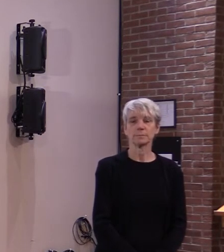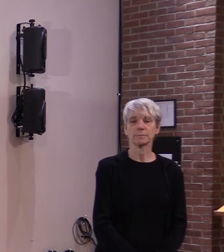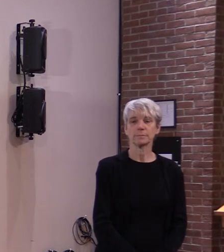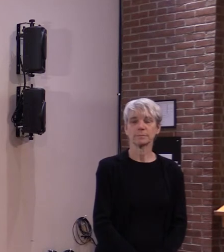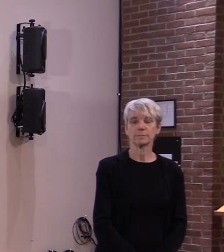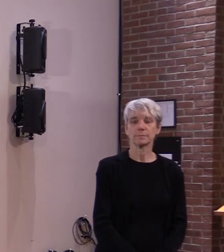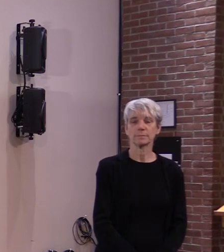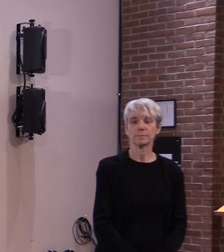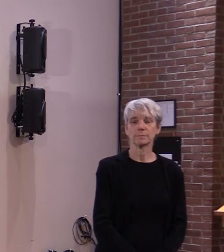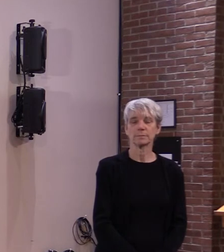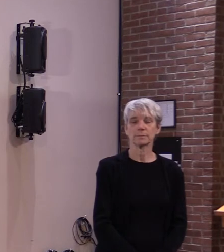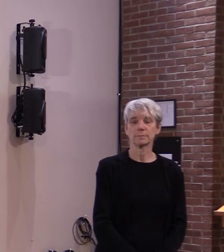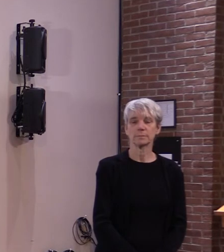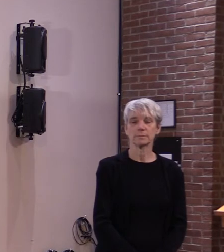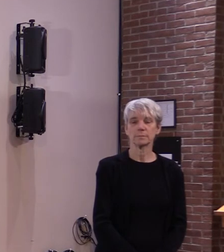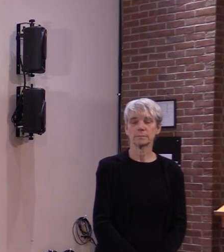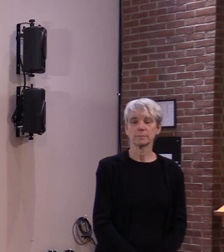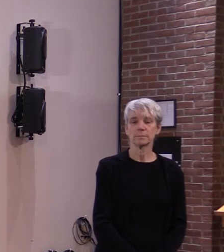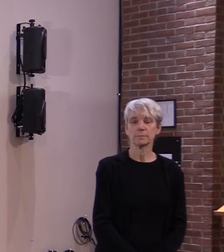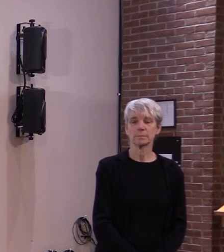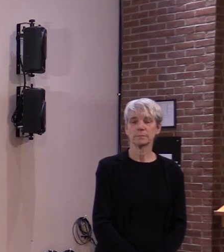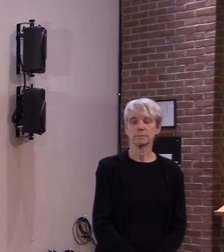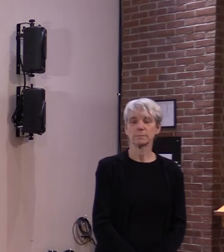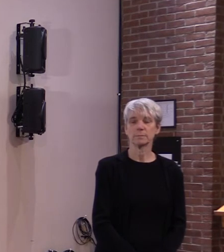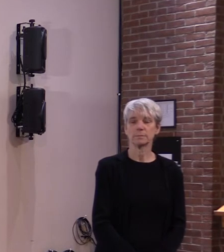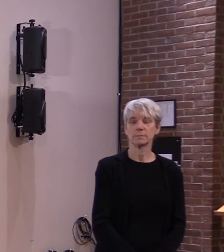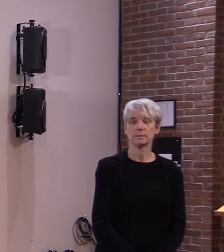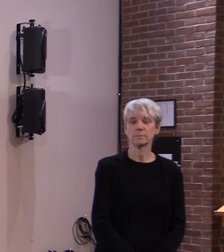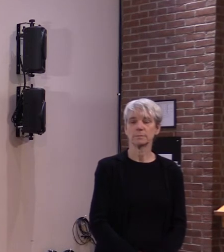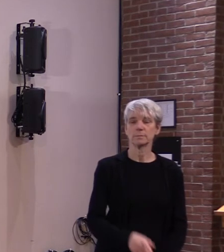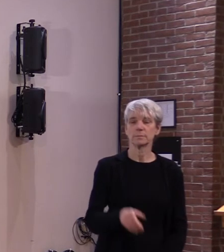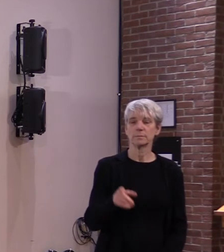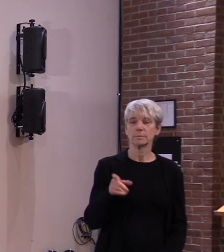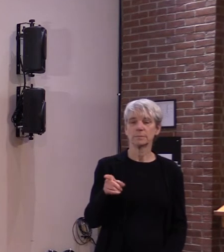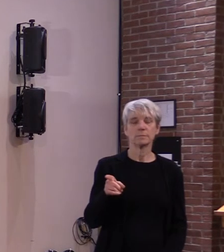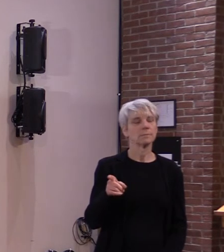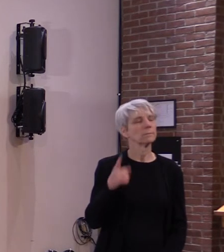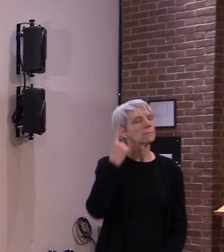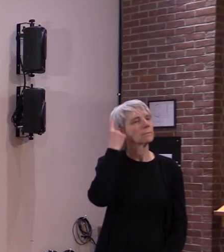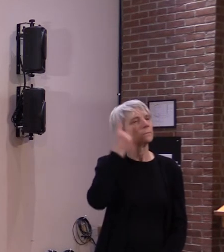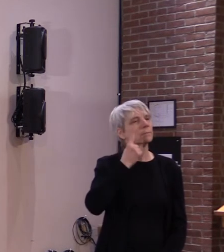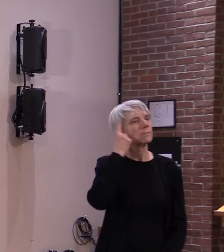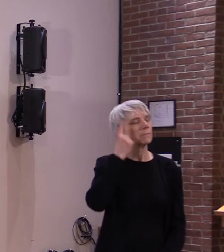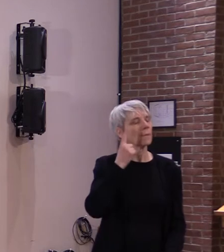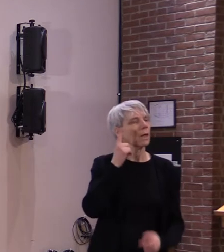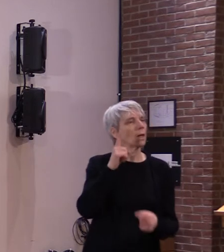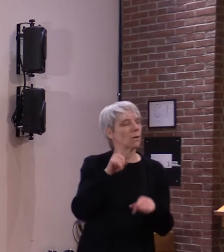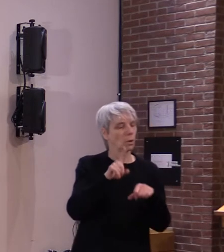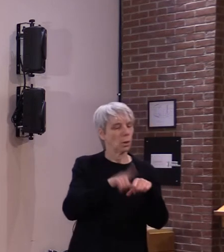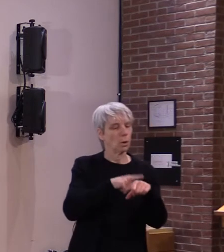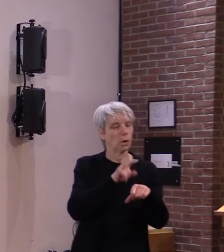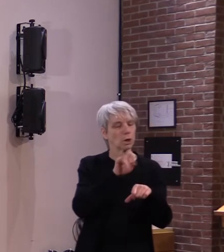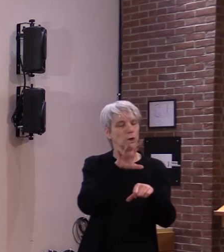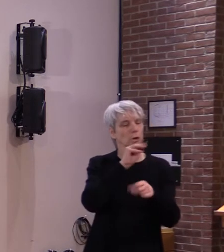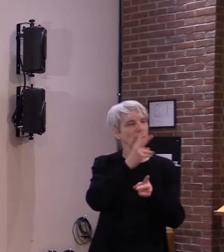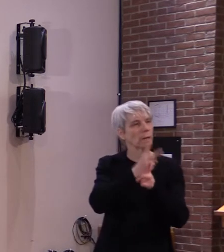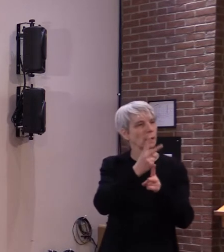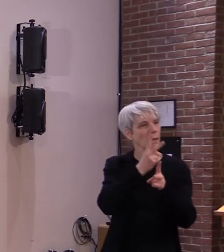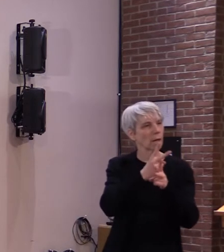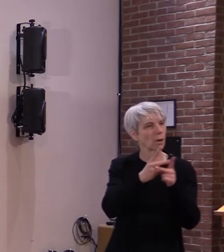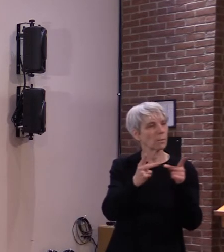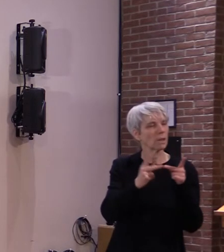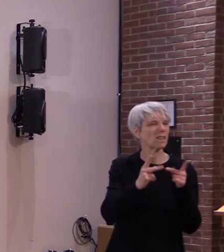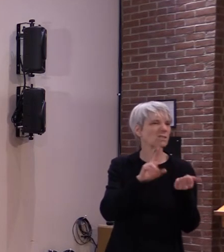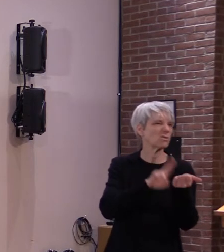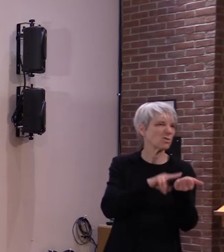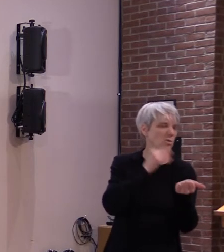at long-term care facilities so if you're getting thought to the process is this something that's going to be mandated for